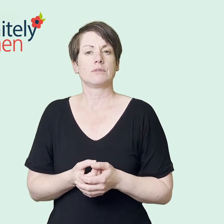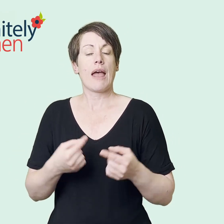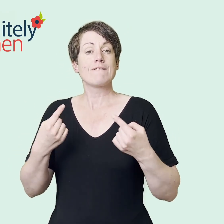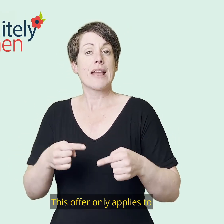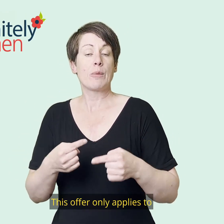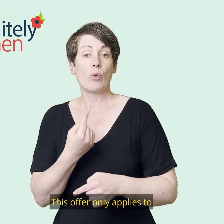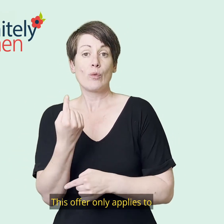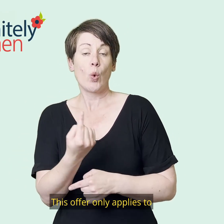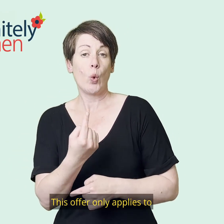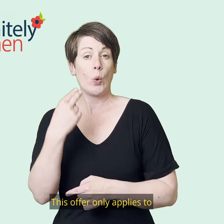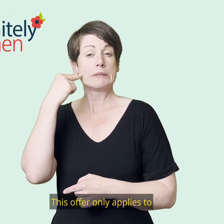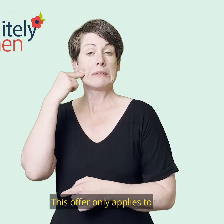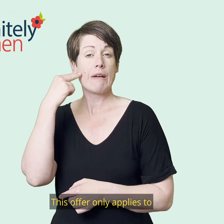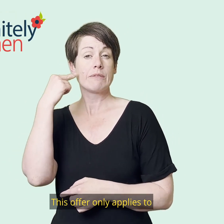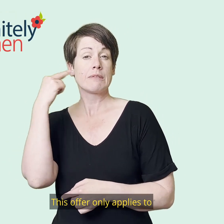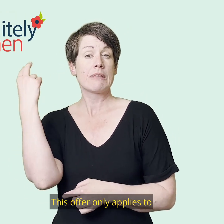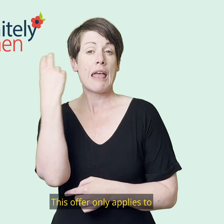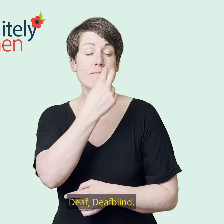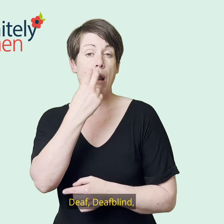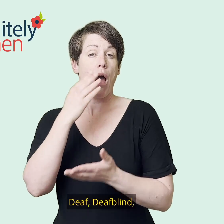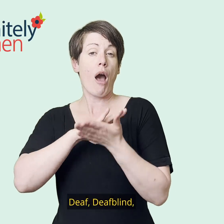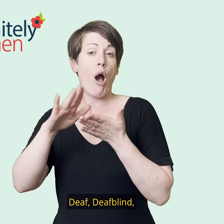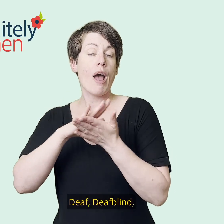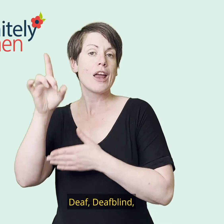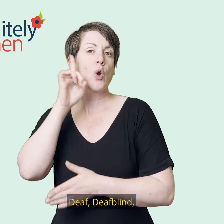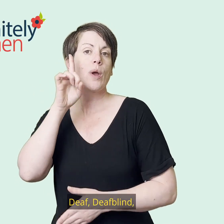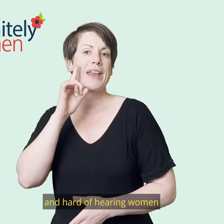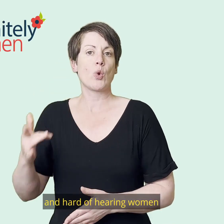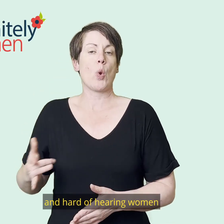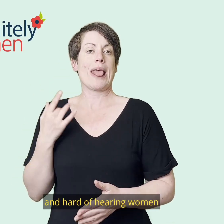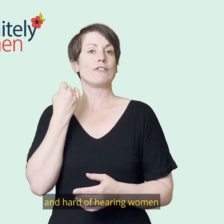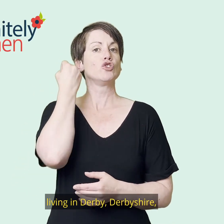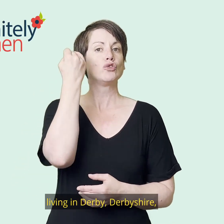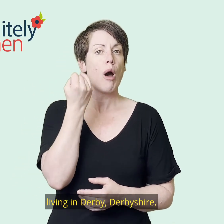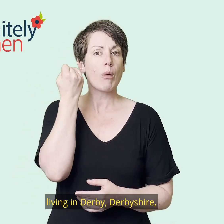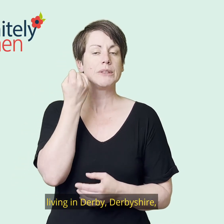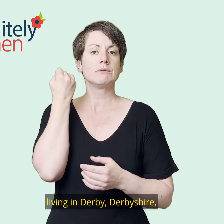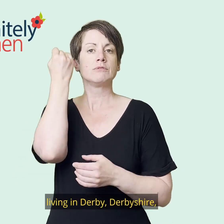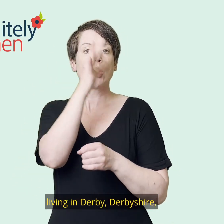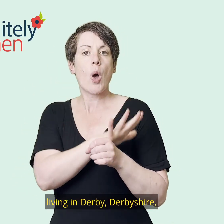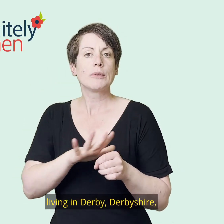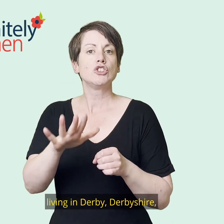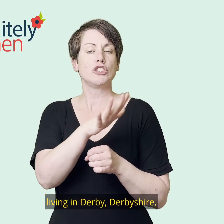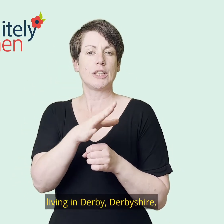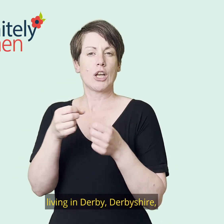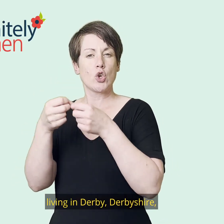This offer only applies to deaf, deafblind and hard of hearing women living in Derby, Derbyshire,